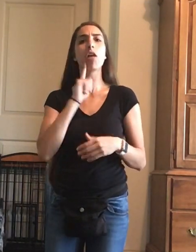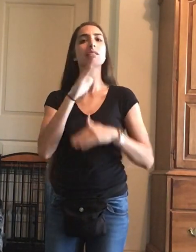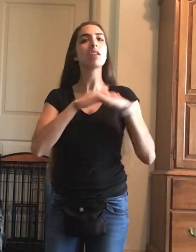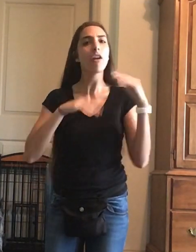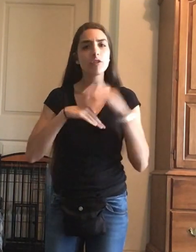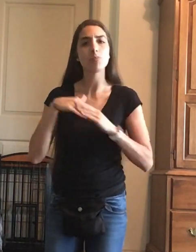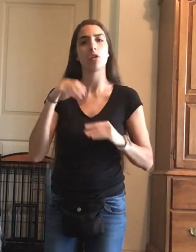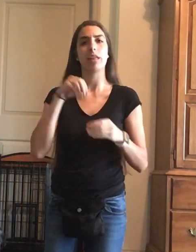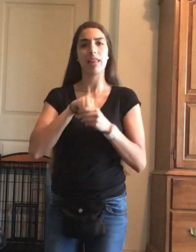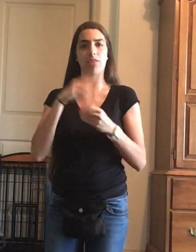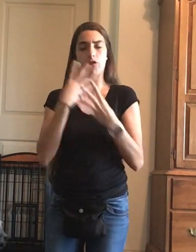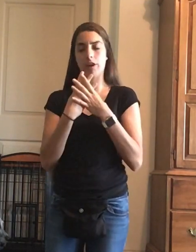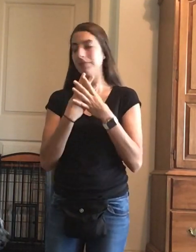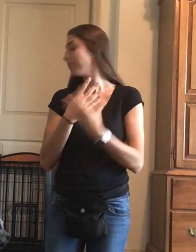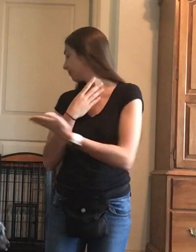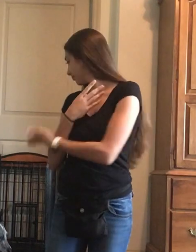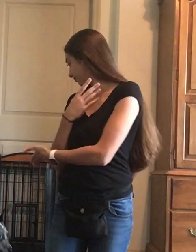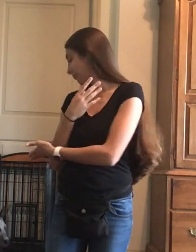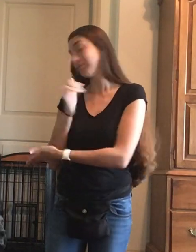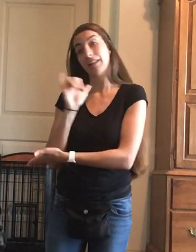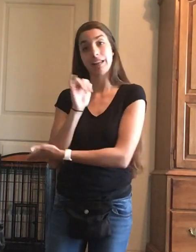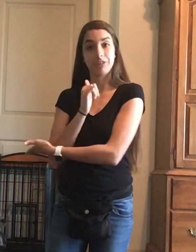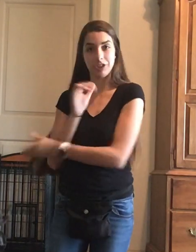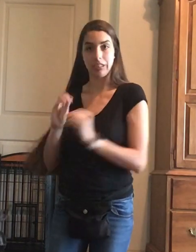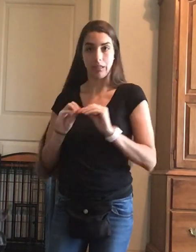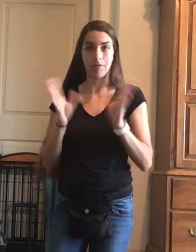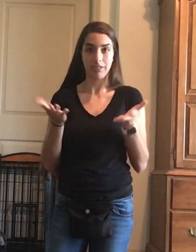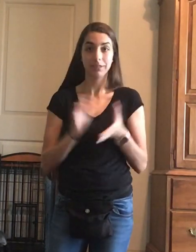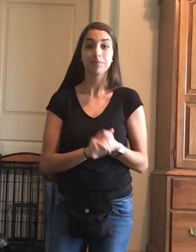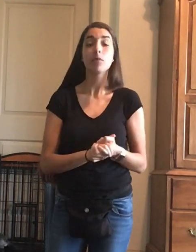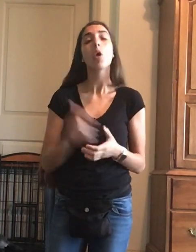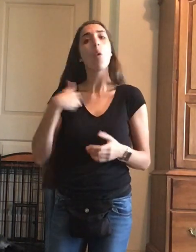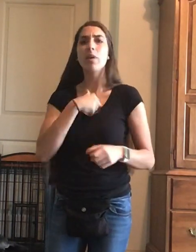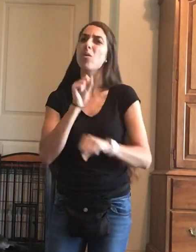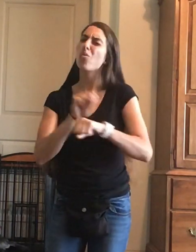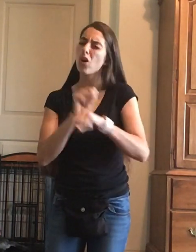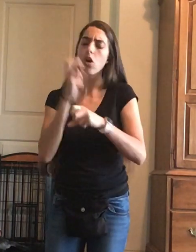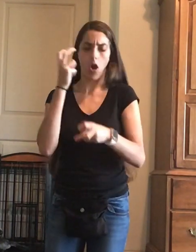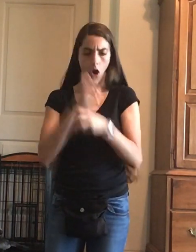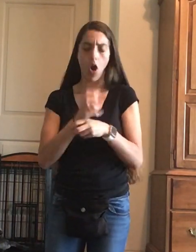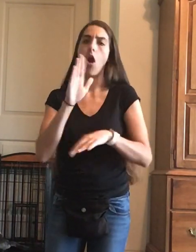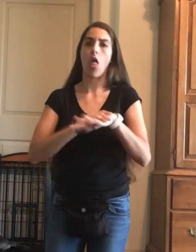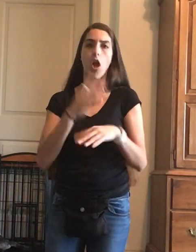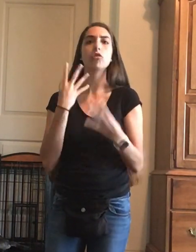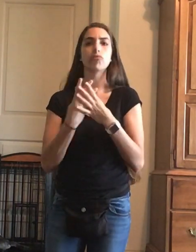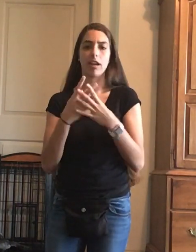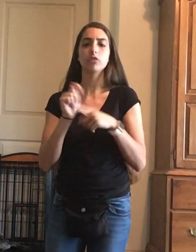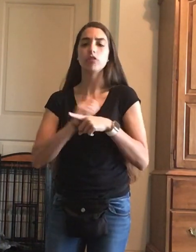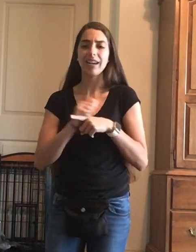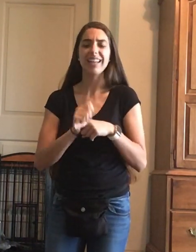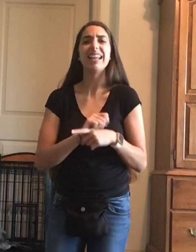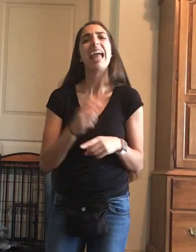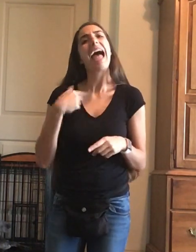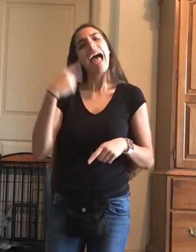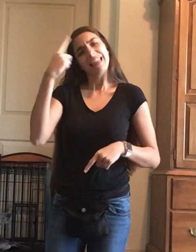sure that your dog is comfortable in the crate, like she obviously is. We work really hard on crate training.